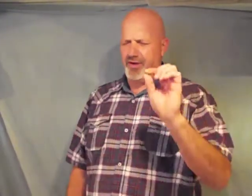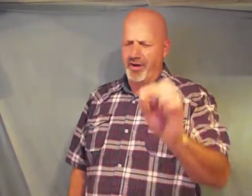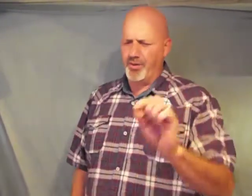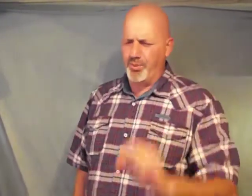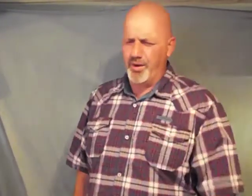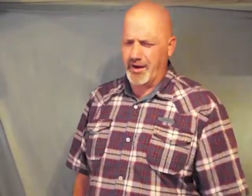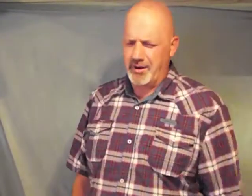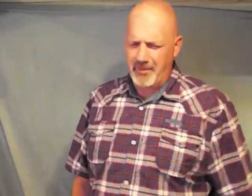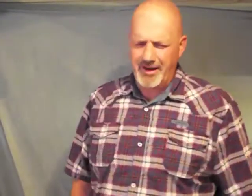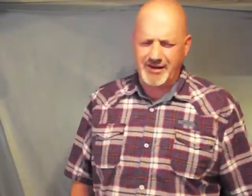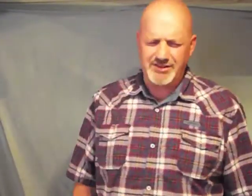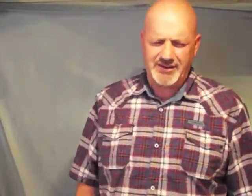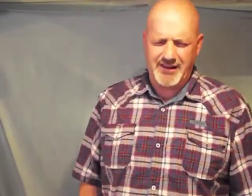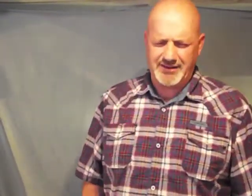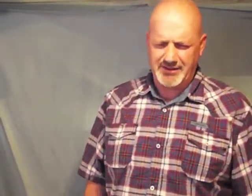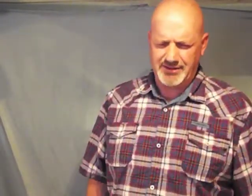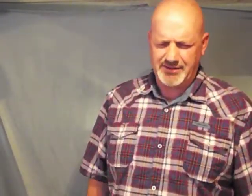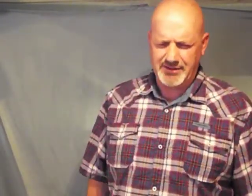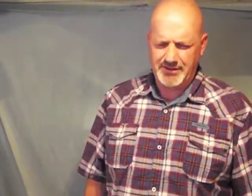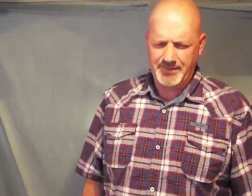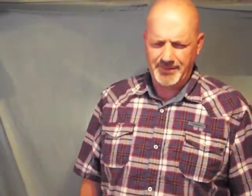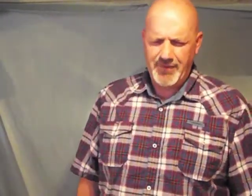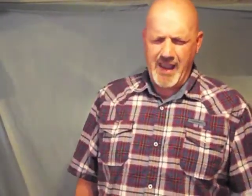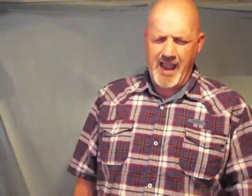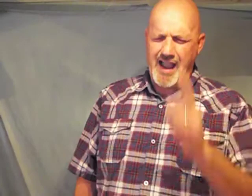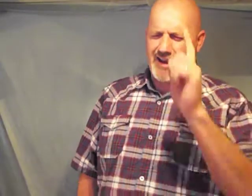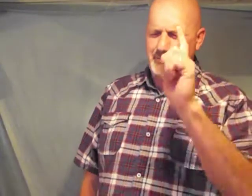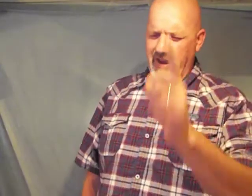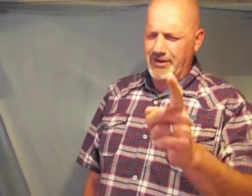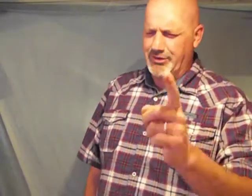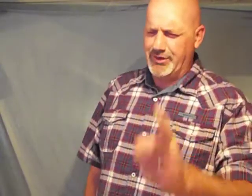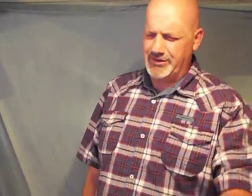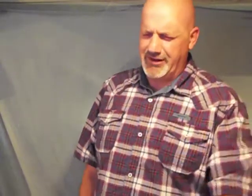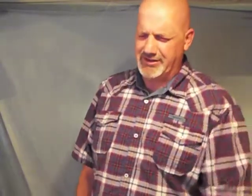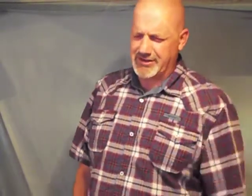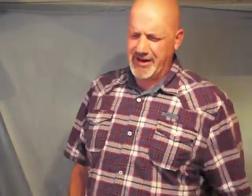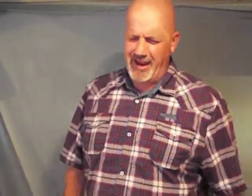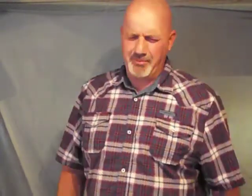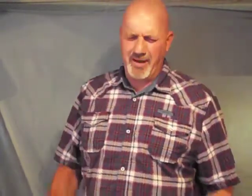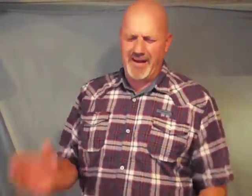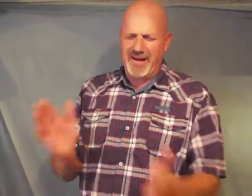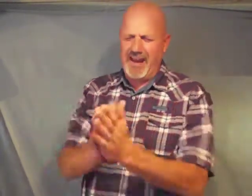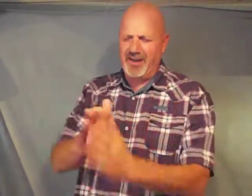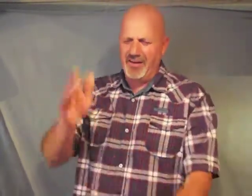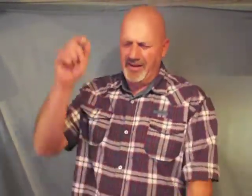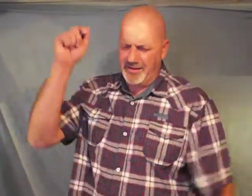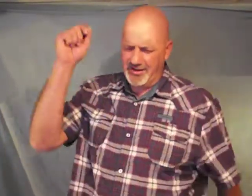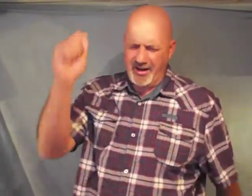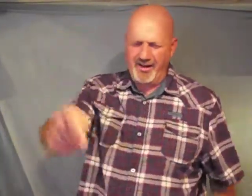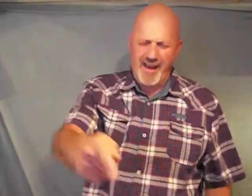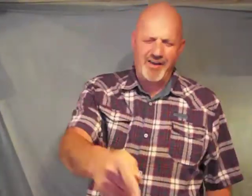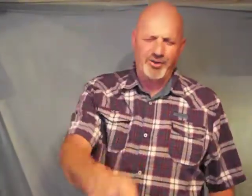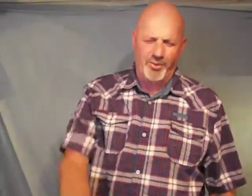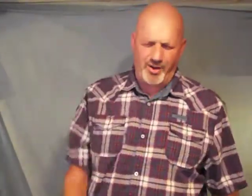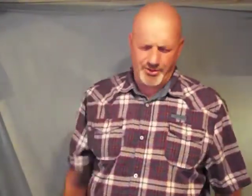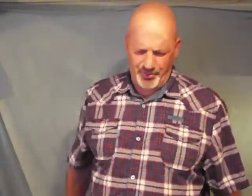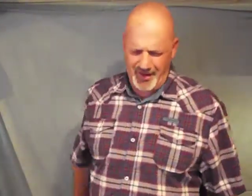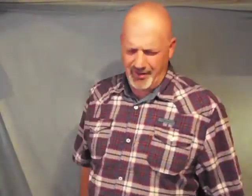hard working American citizens I command you in Jesus name right now to tear down your walls around our